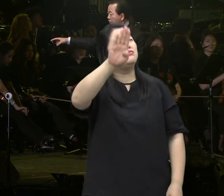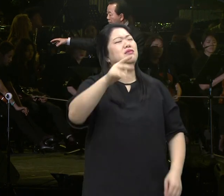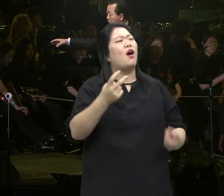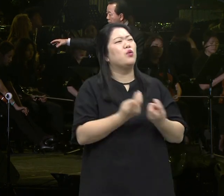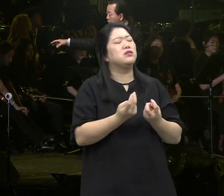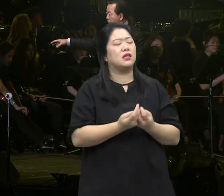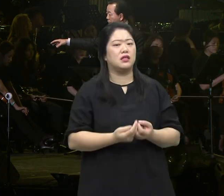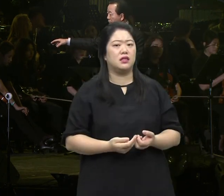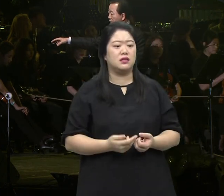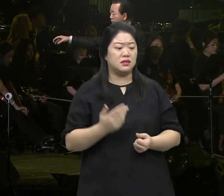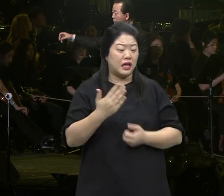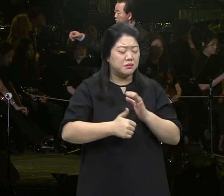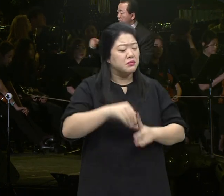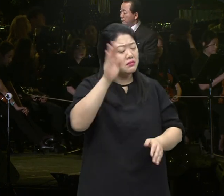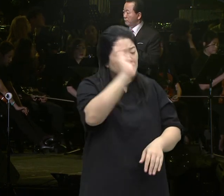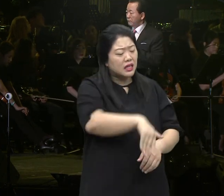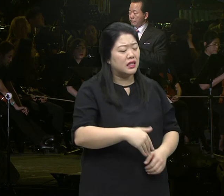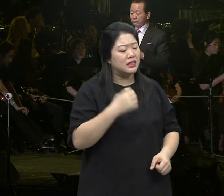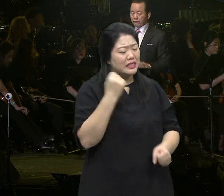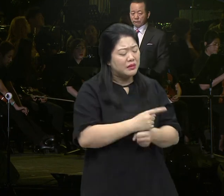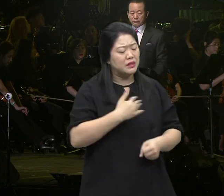What should I do about the future? God raised you to the summit